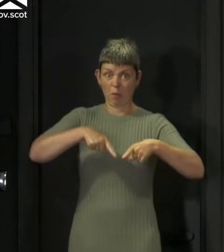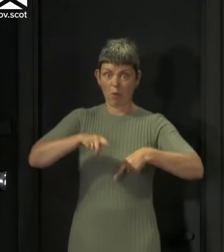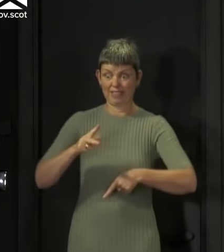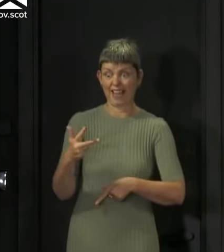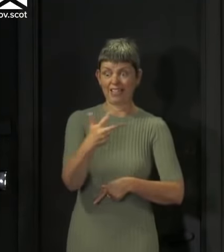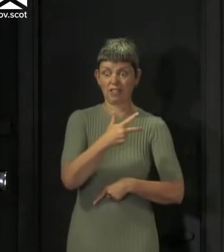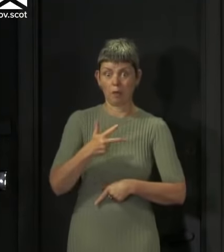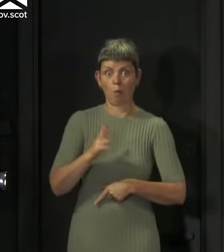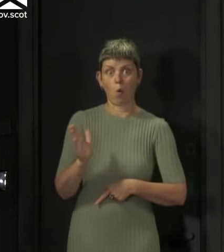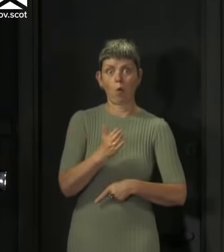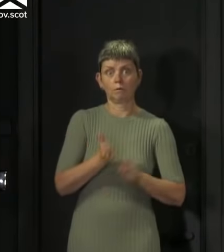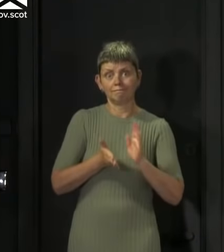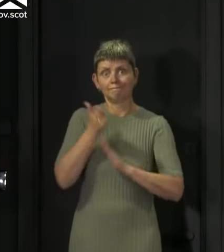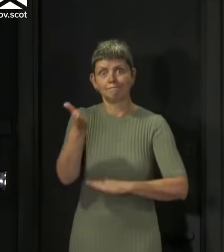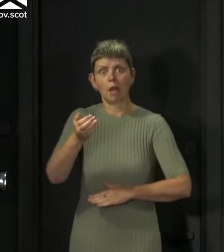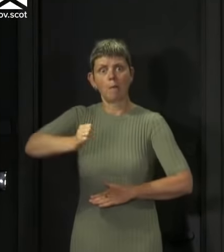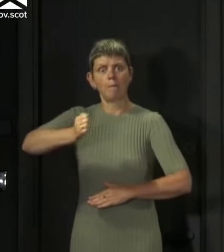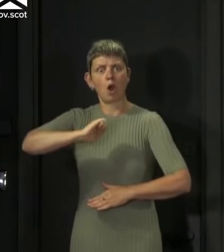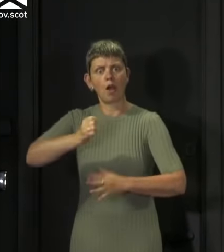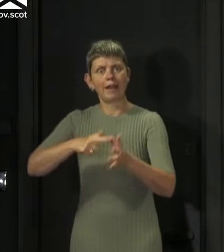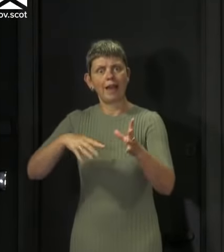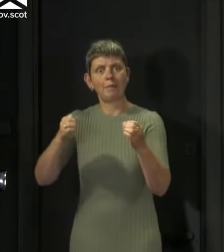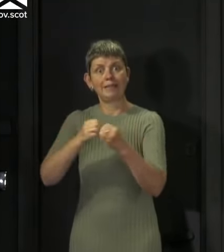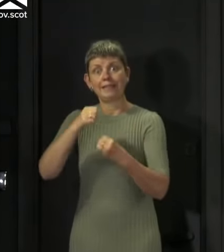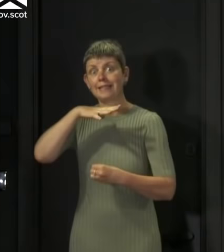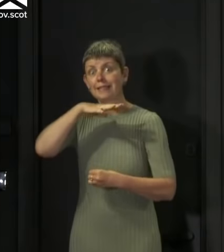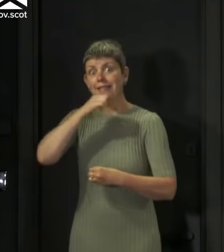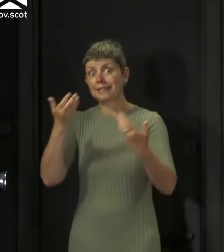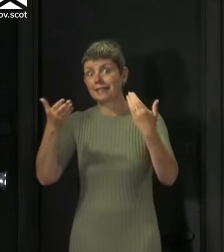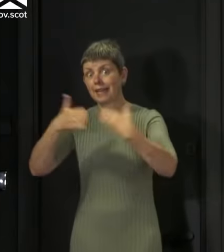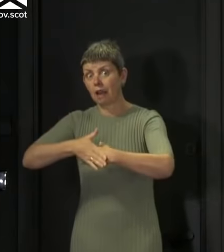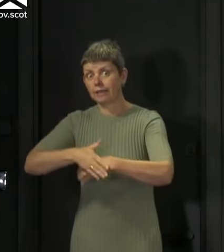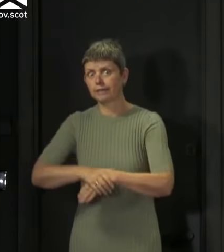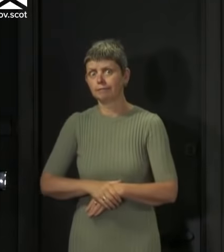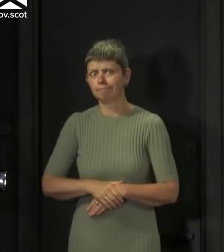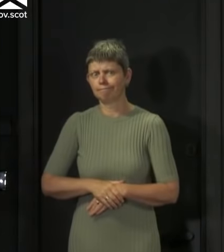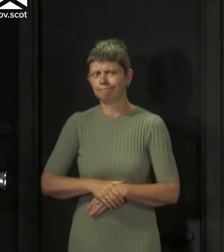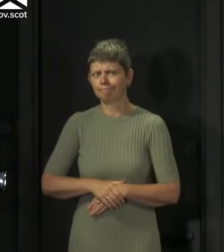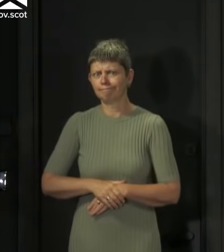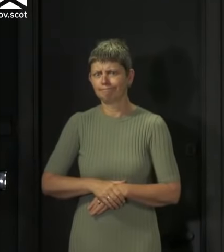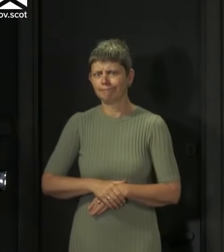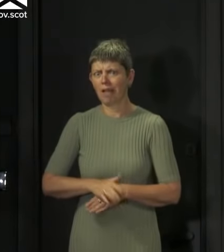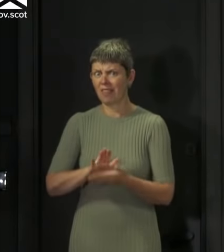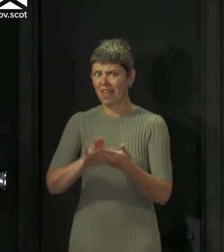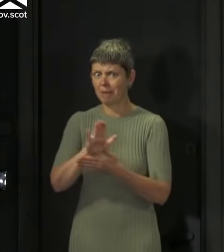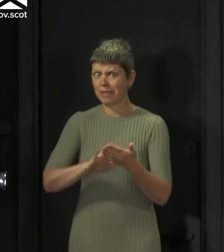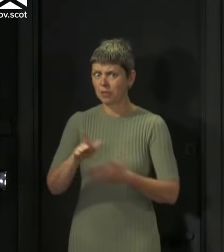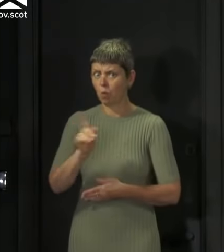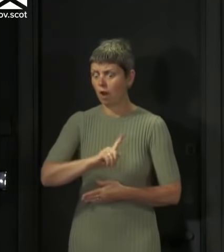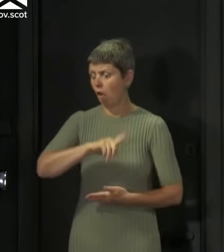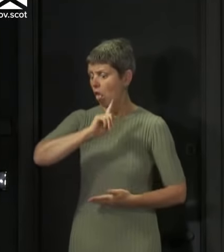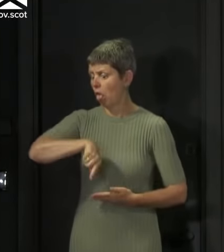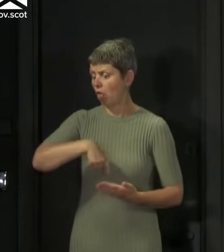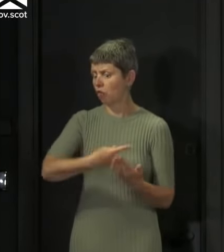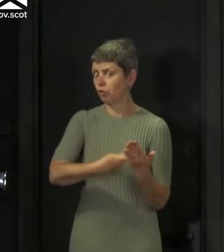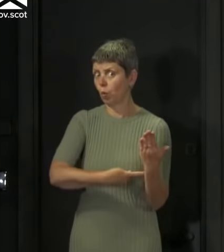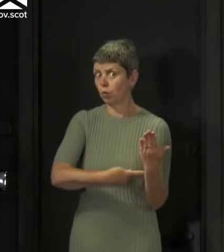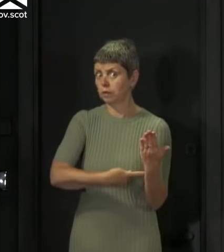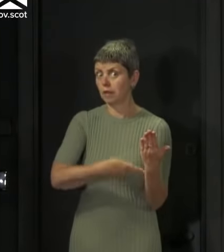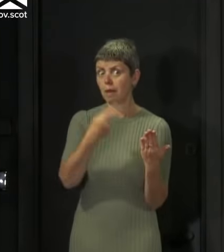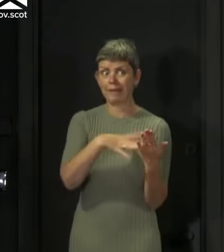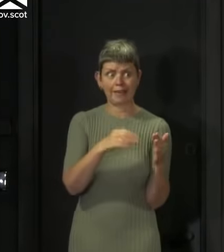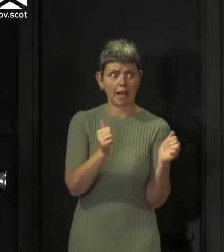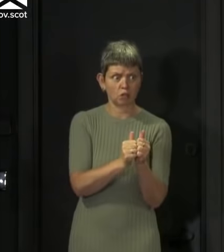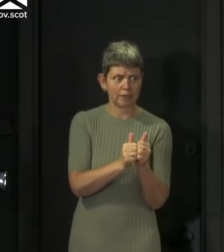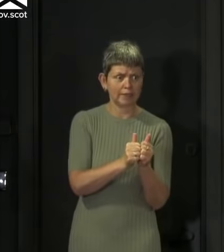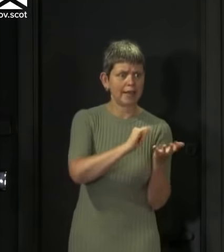visited a bar in Aberdeen on Saturday night. In doing so they blatantly broke the rules that had been agreed between